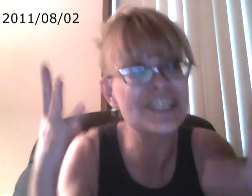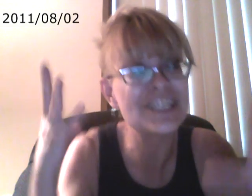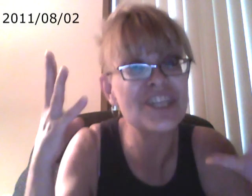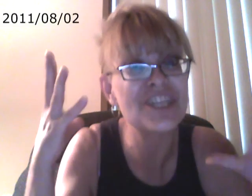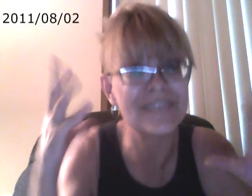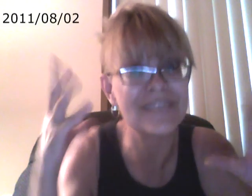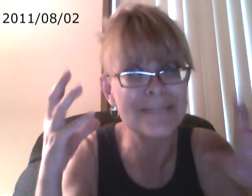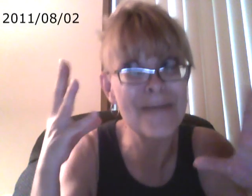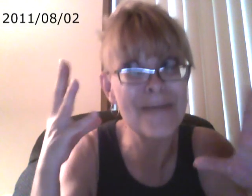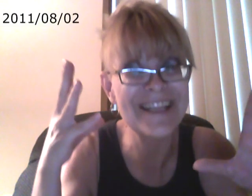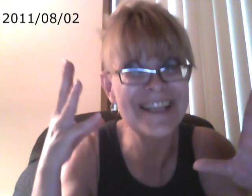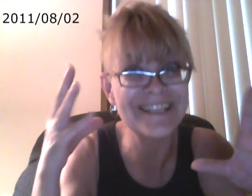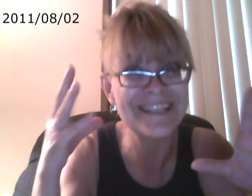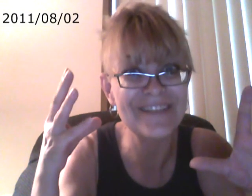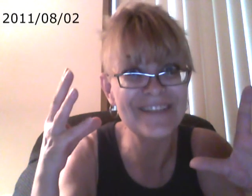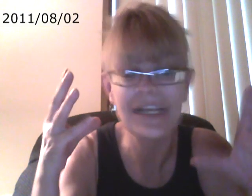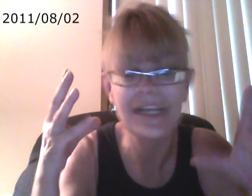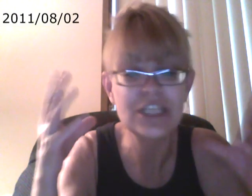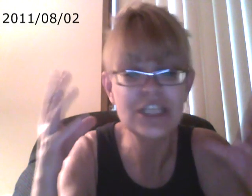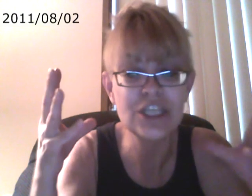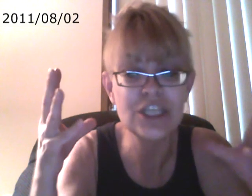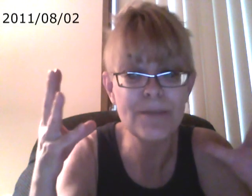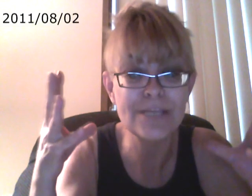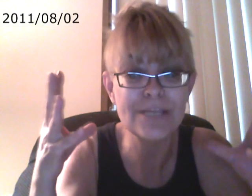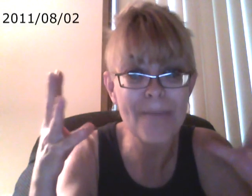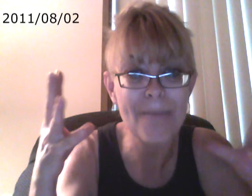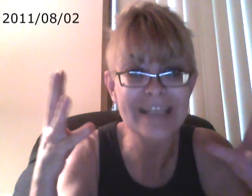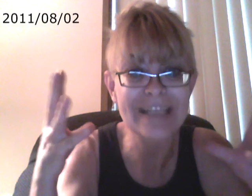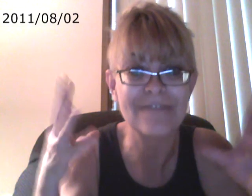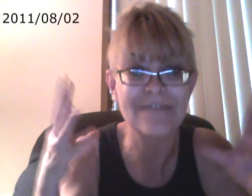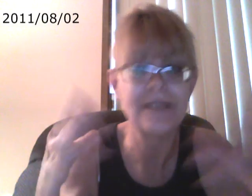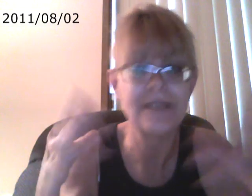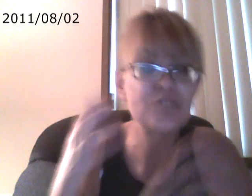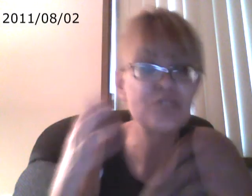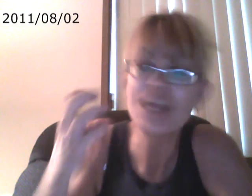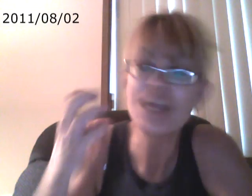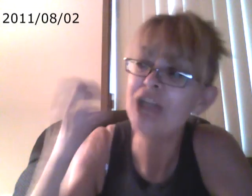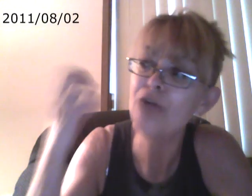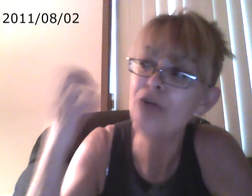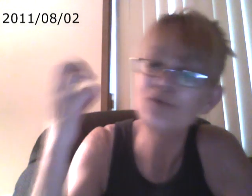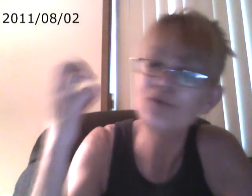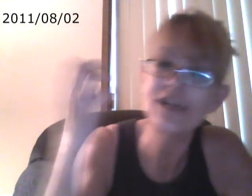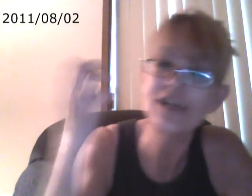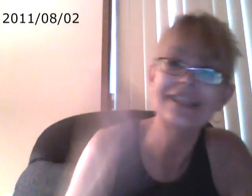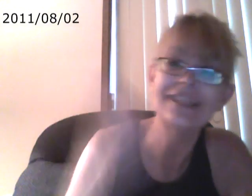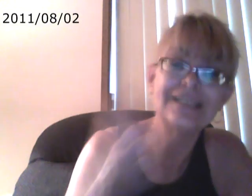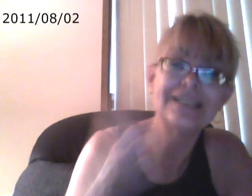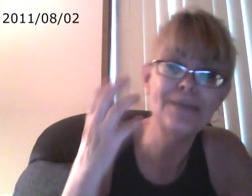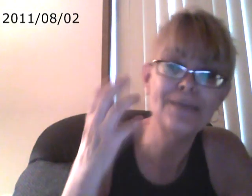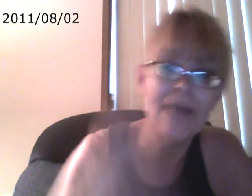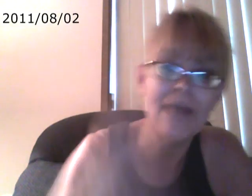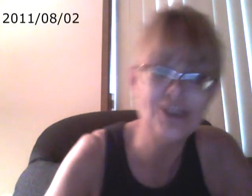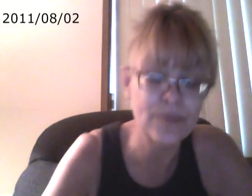shift, this mind shift. It's just a perspective. Change how you look at things. Keep your mind open.